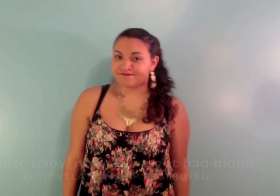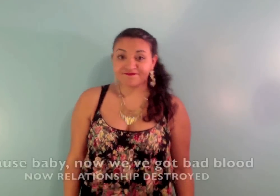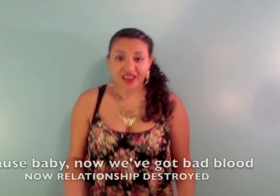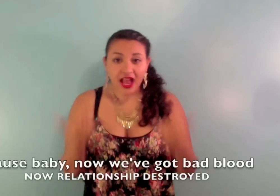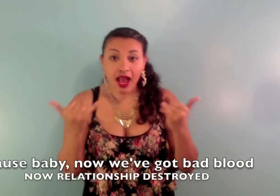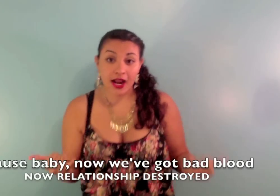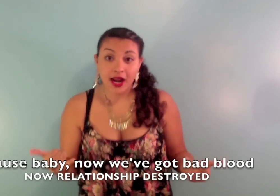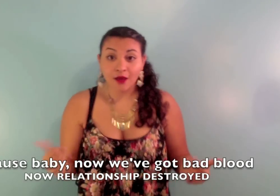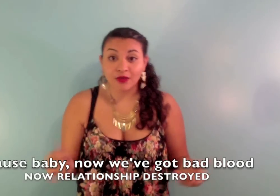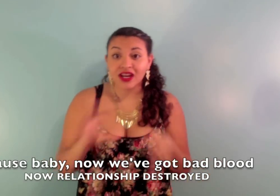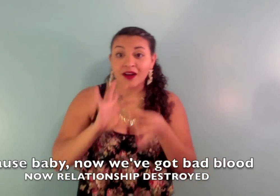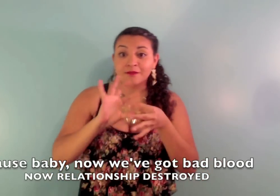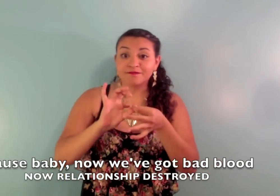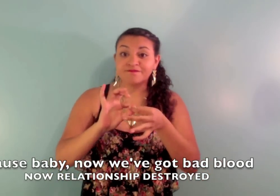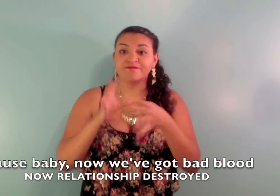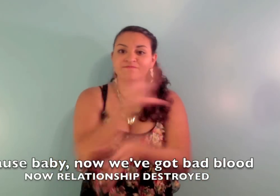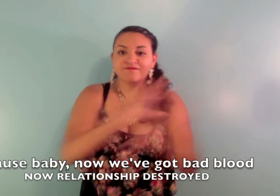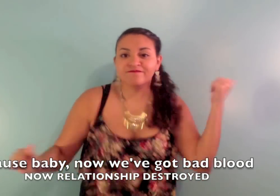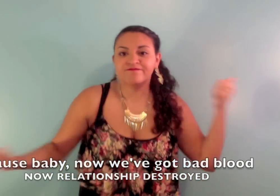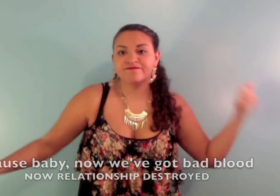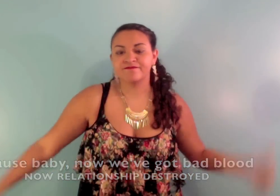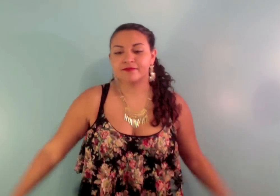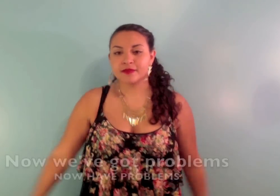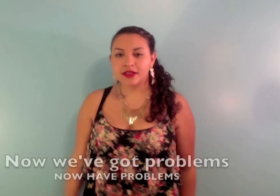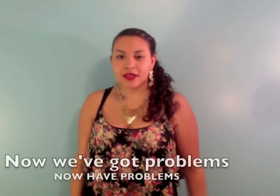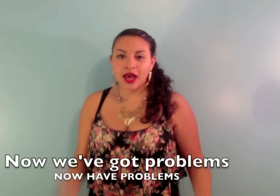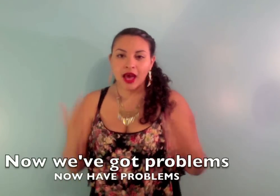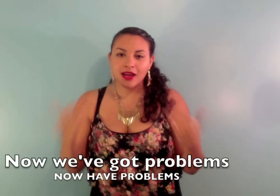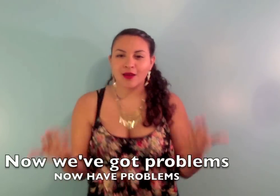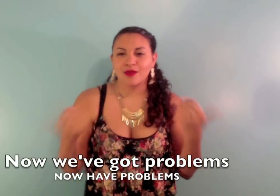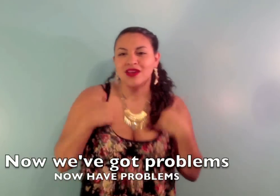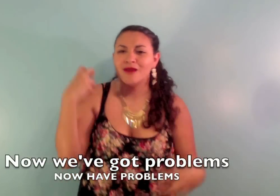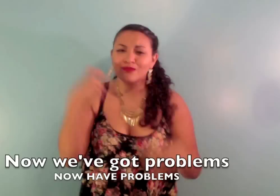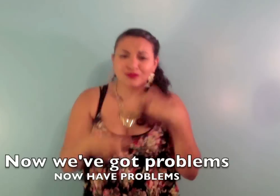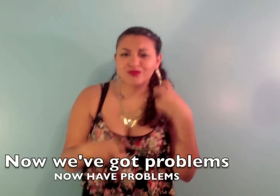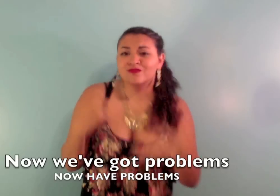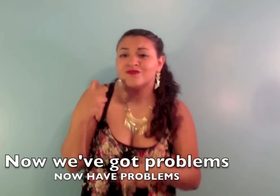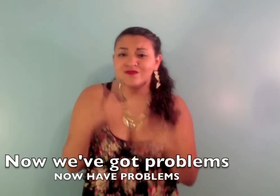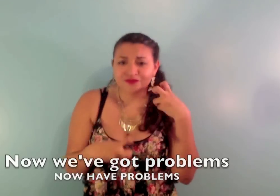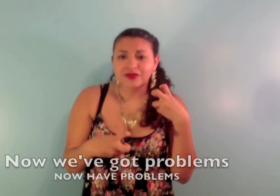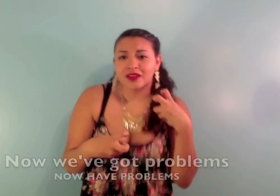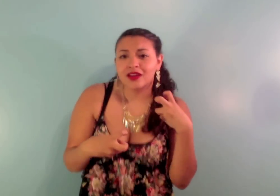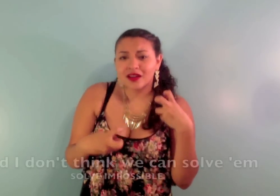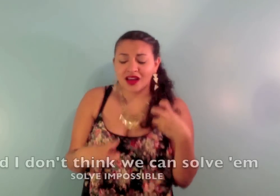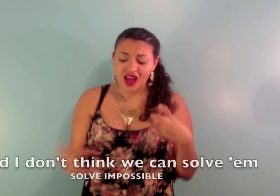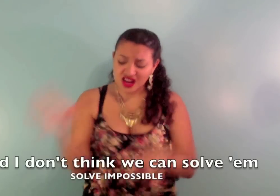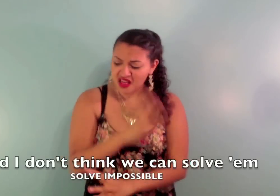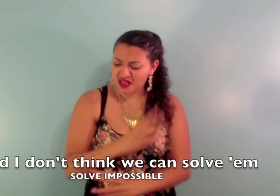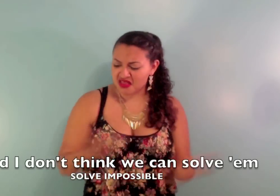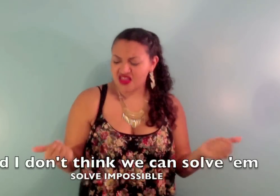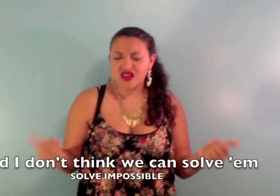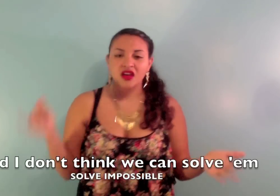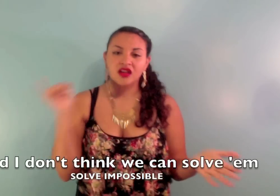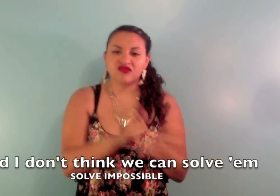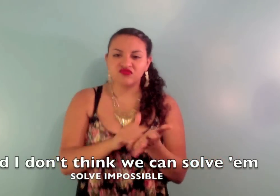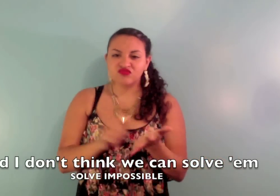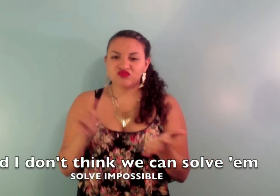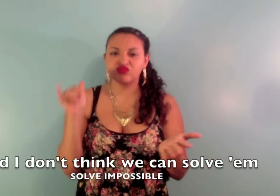cause baby now we got bad blood Now we got problems, and I don't think we can solve